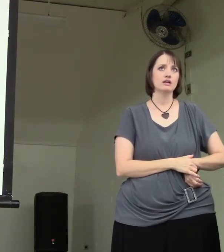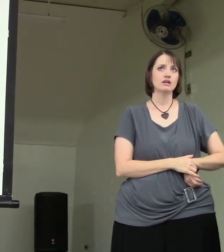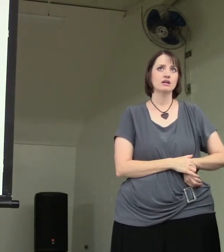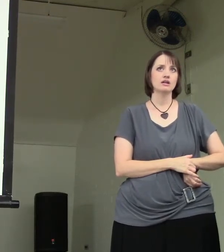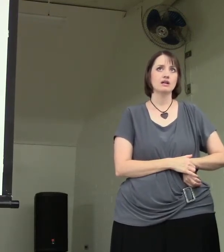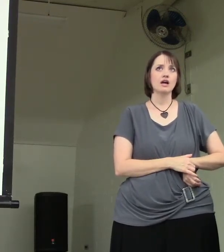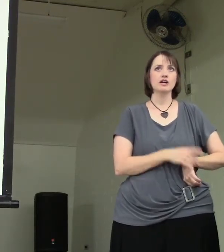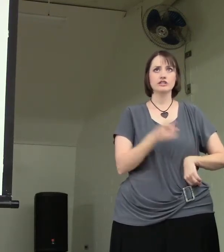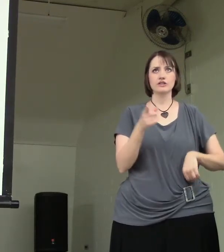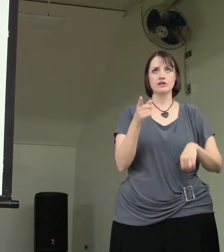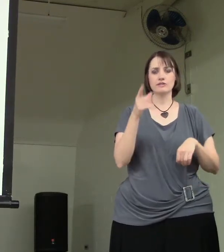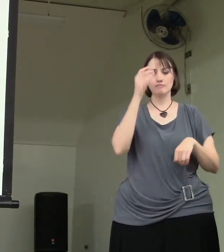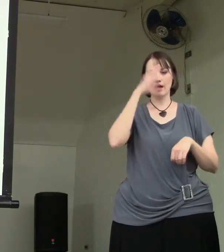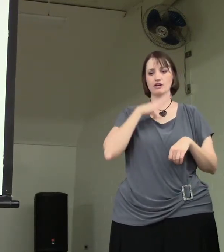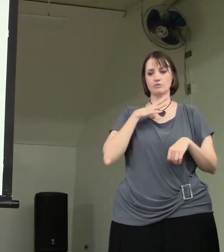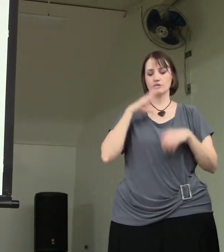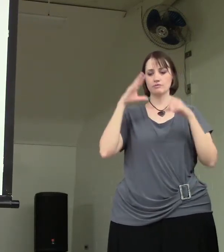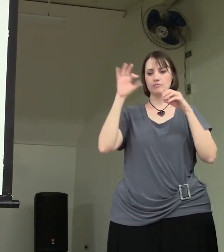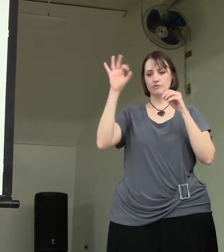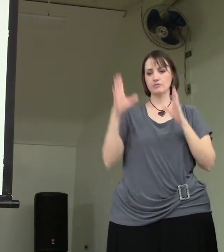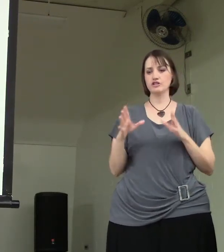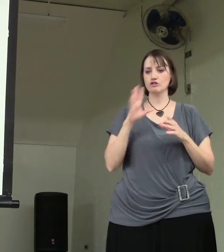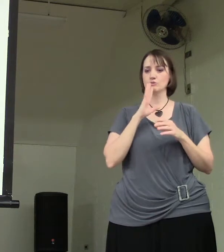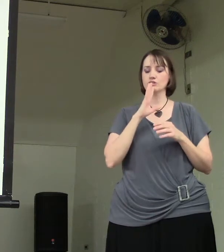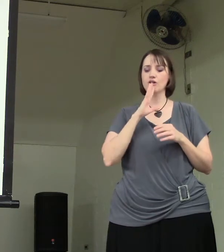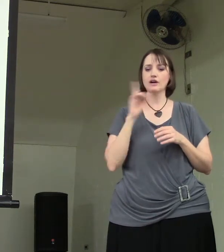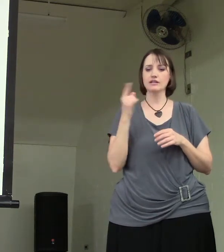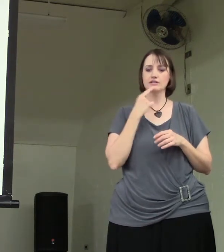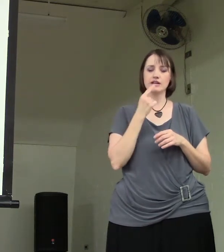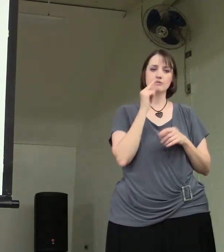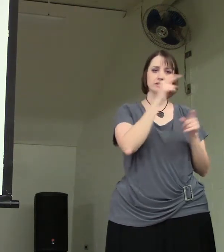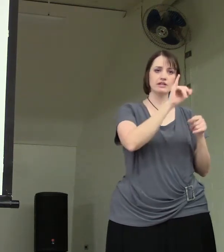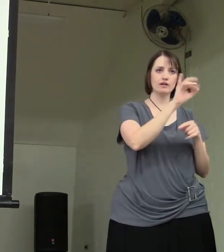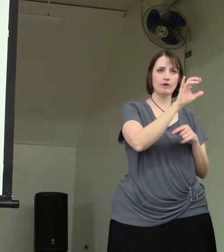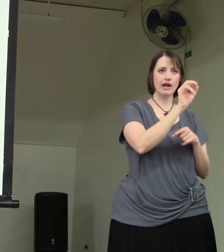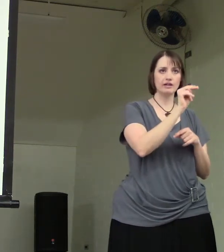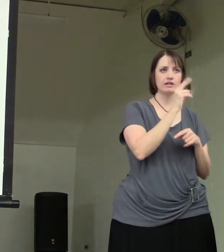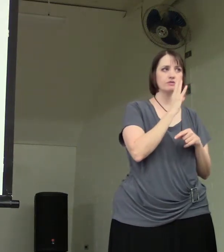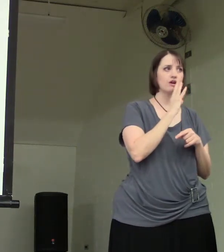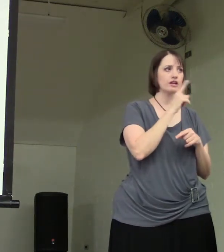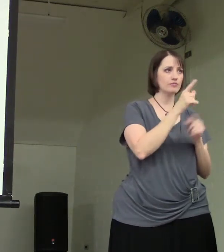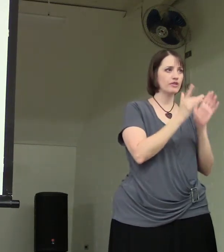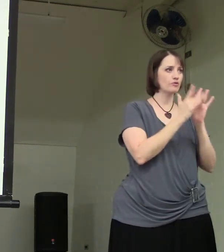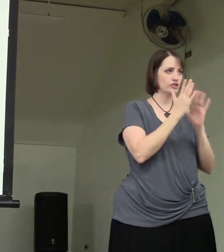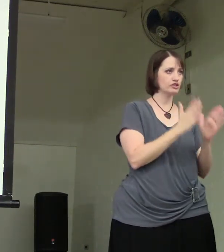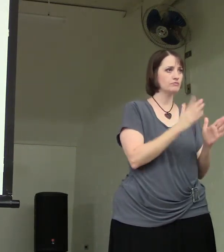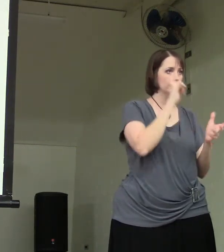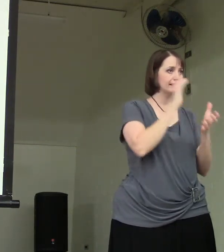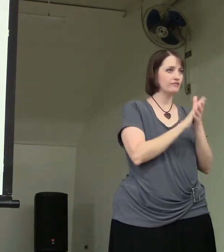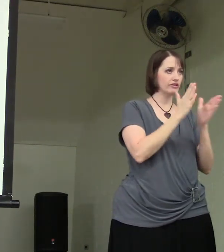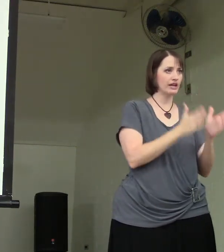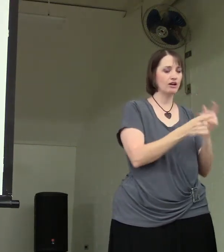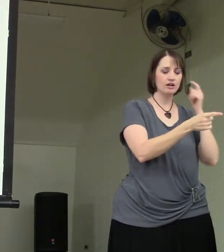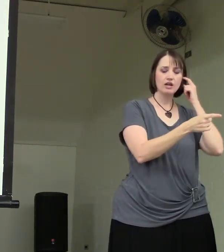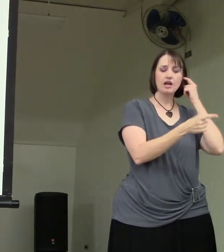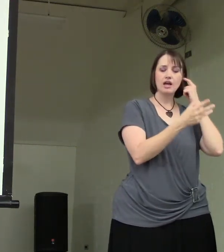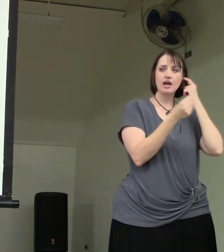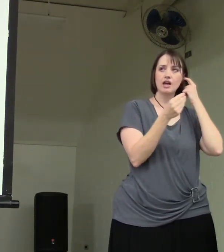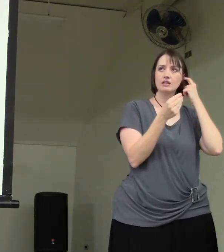And actually the man who was, the preacher who was talking said he was in Iran and he was talking with a Christian believer there. And